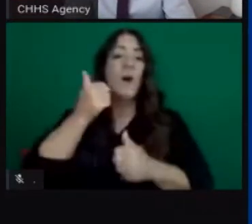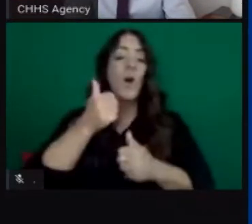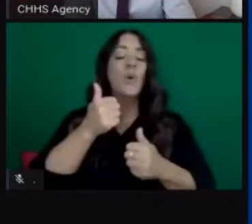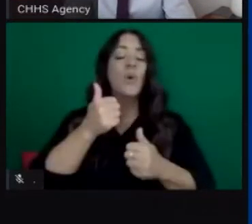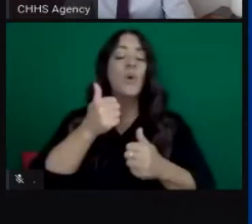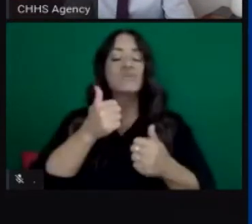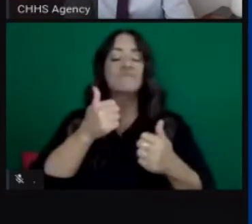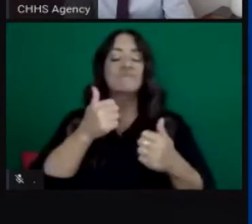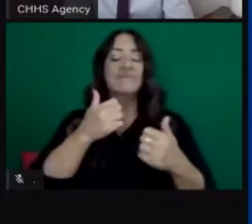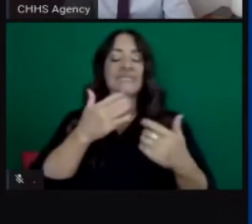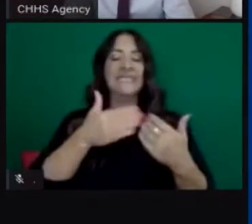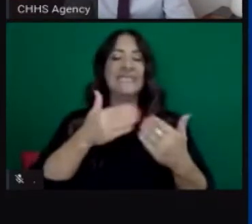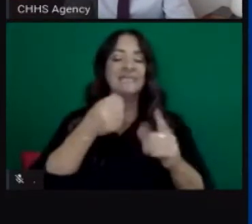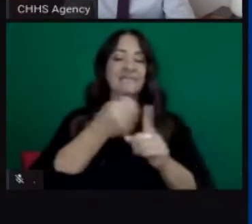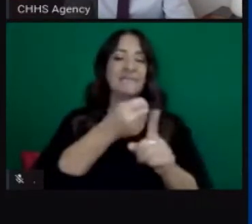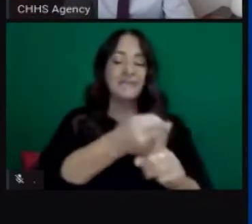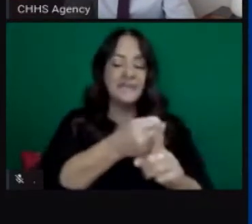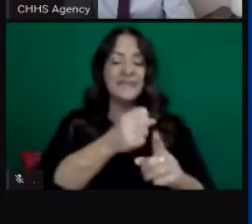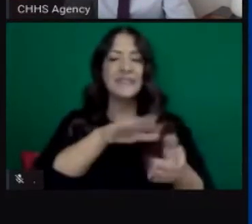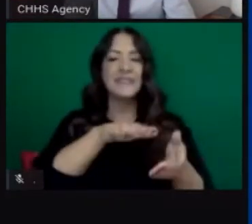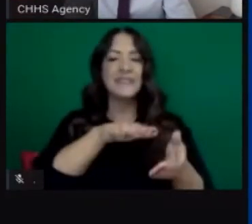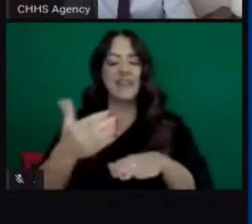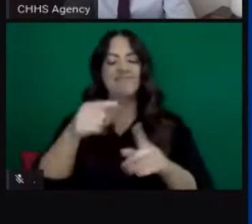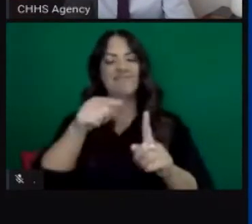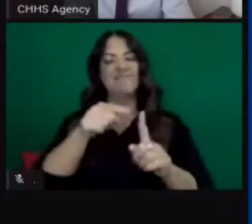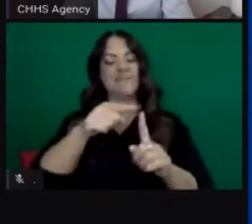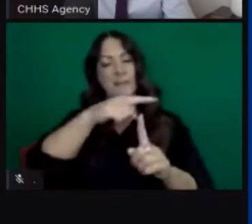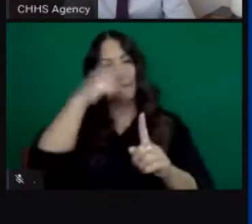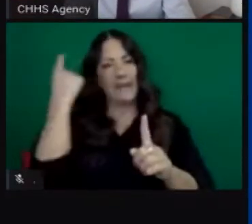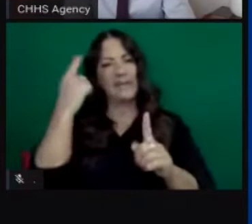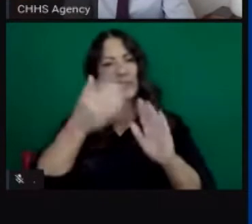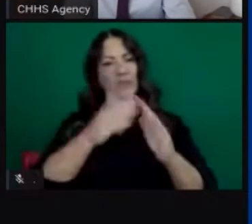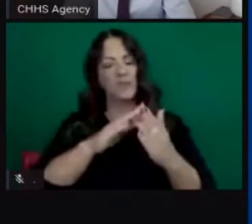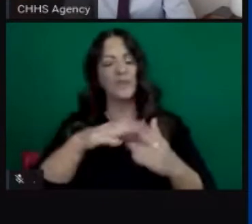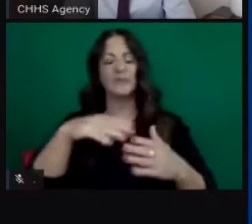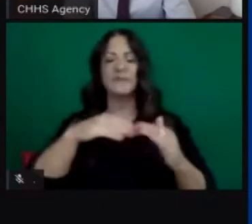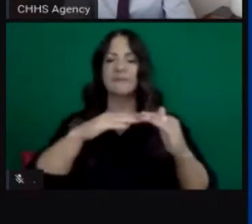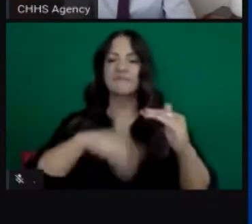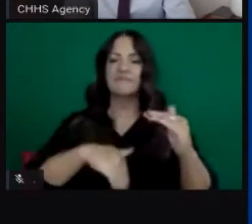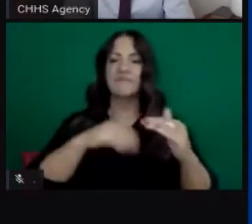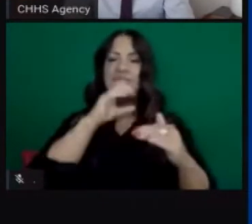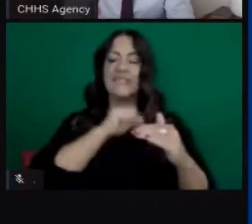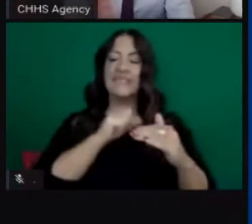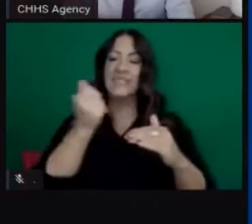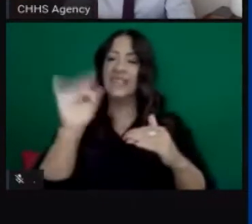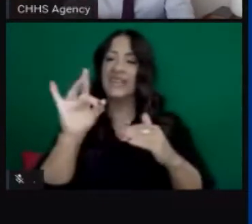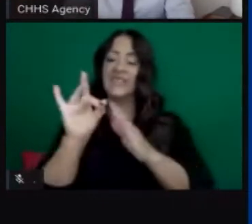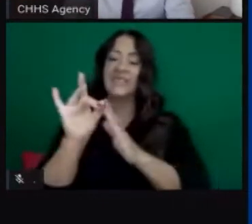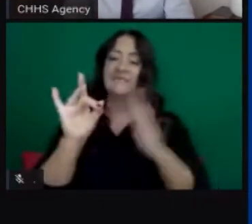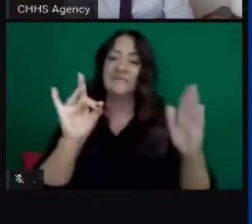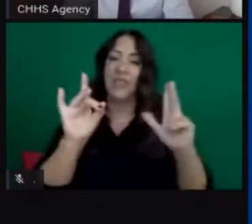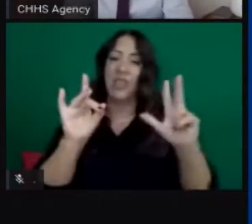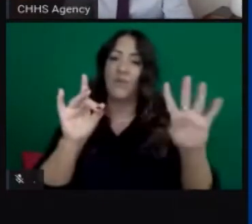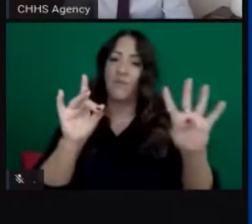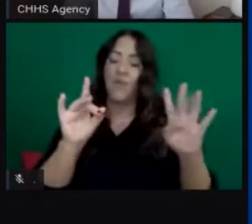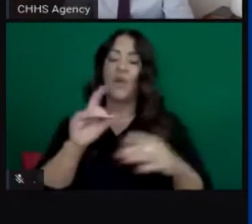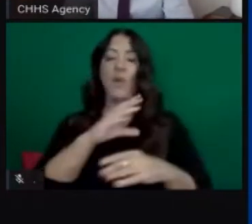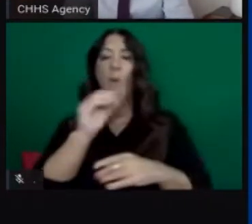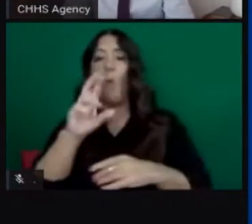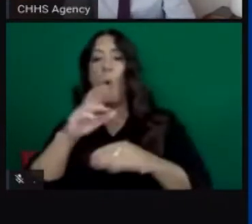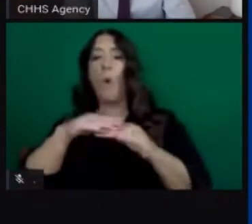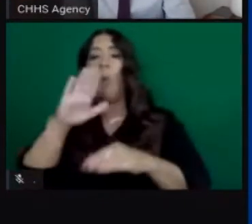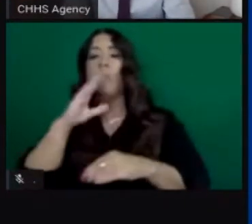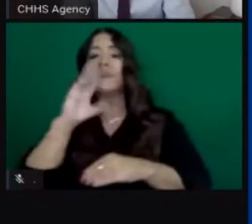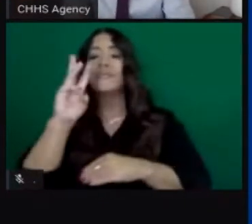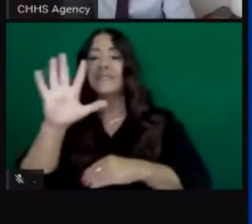among in the lower age groups and in the 65 and plus age group wherein we see most of the